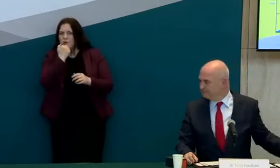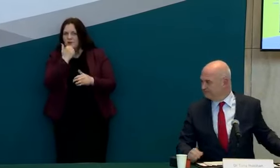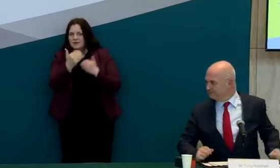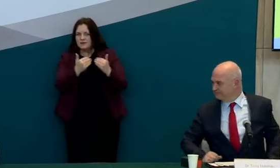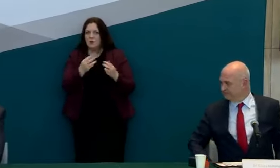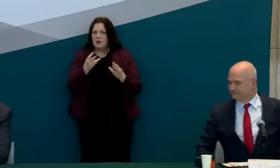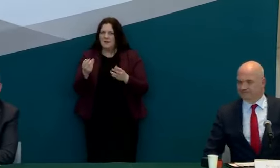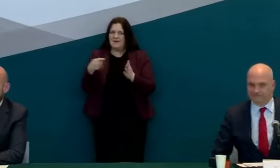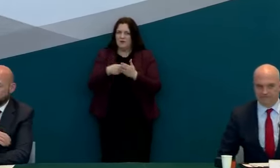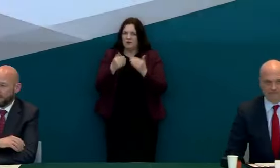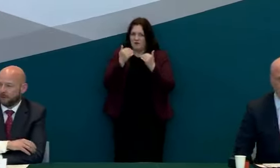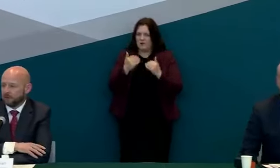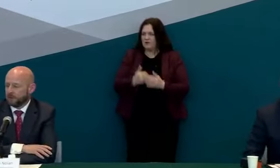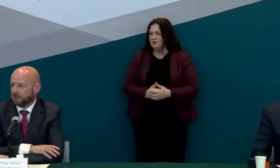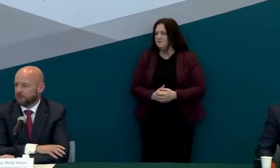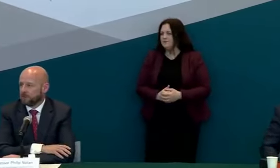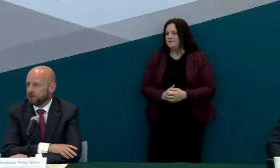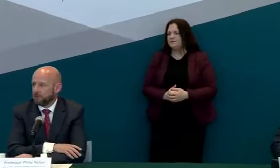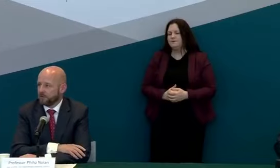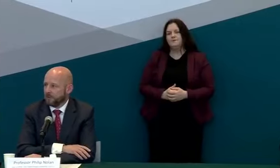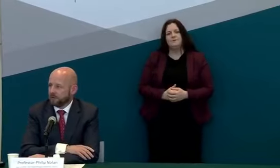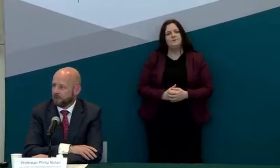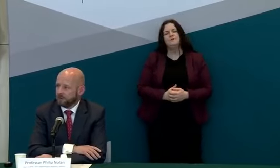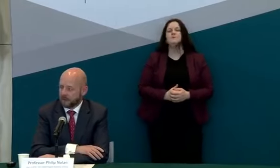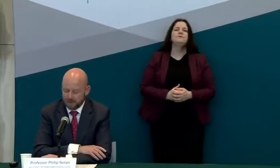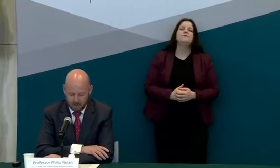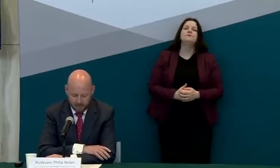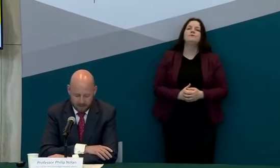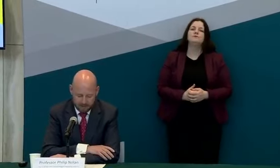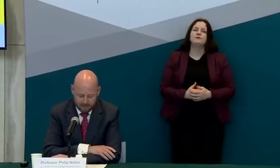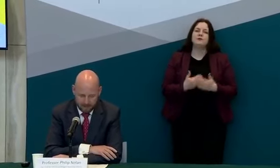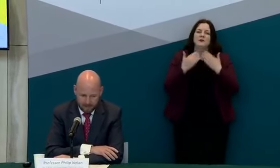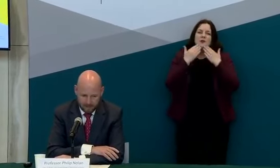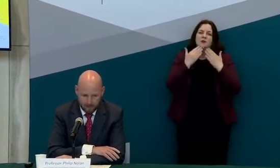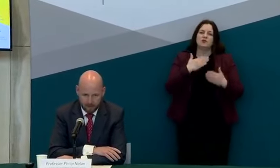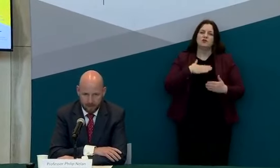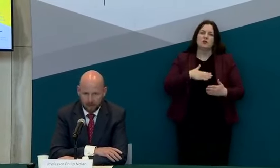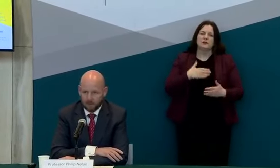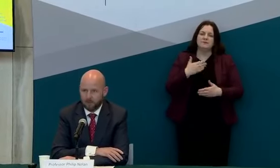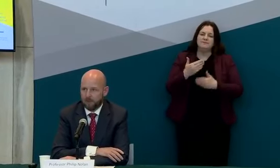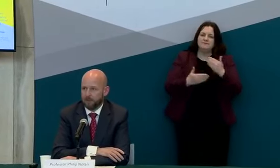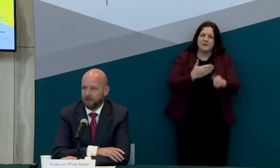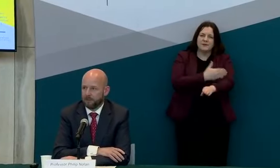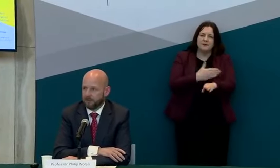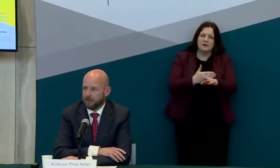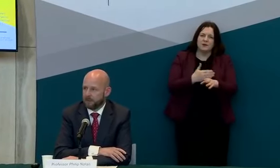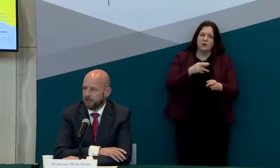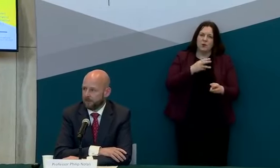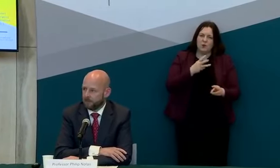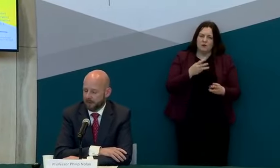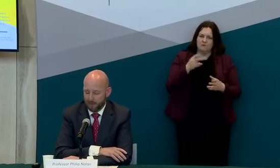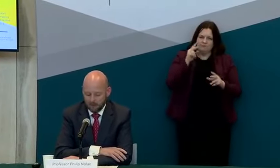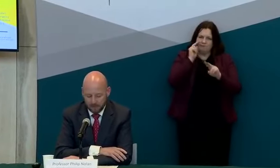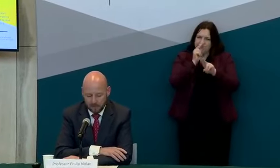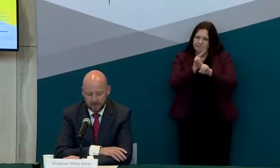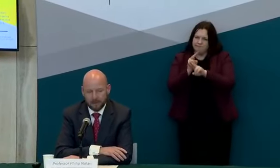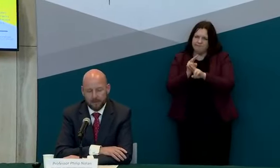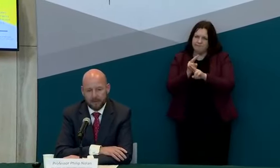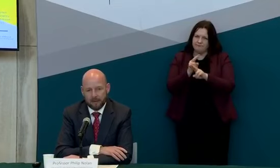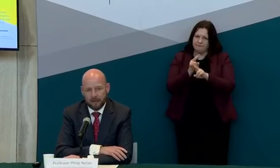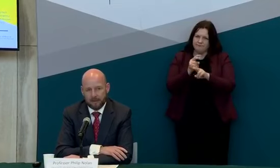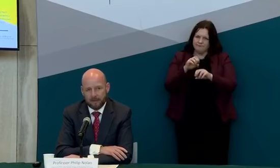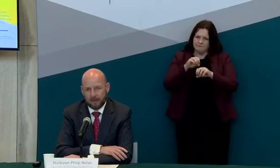thanks thanks Tony so just as a starting point we've been monitoring the epidemic very closely